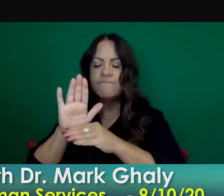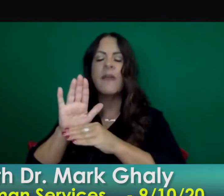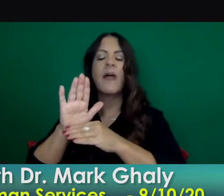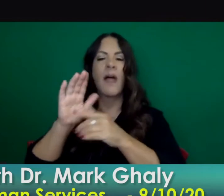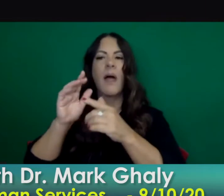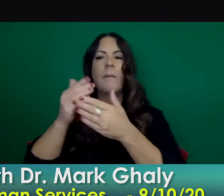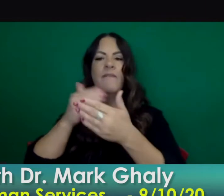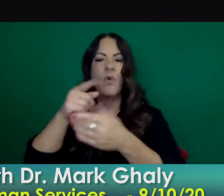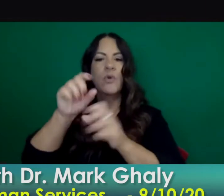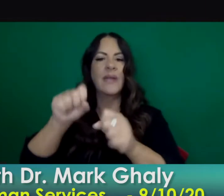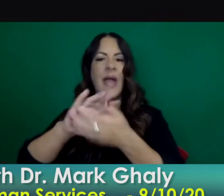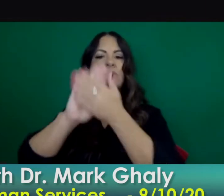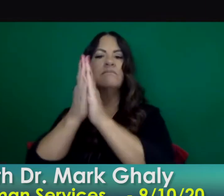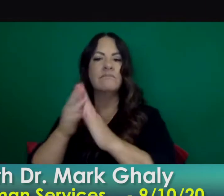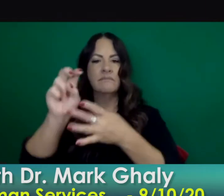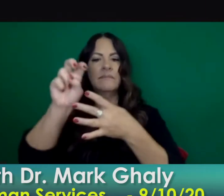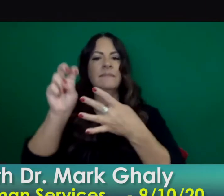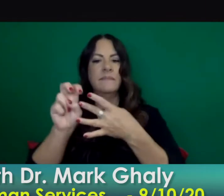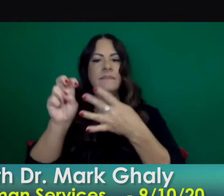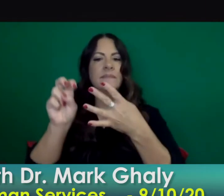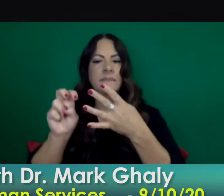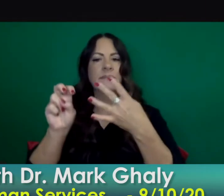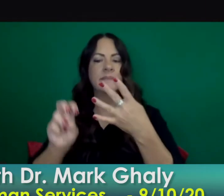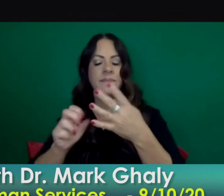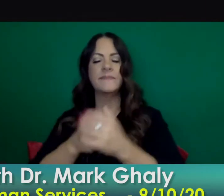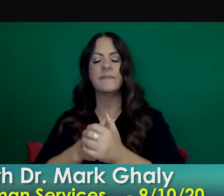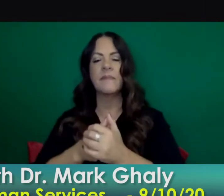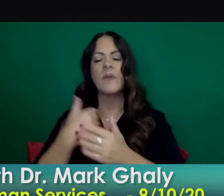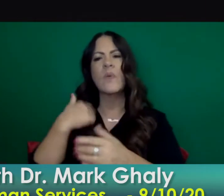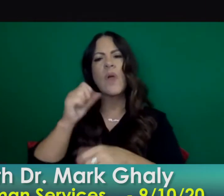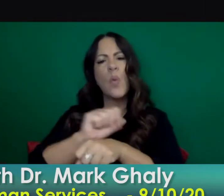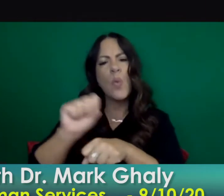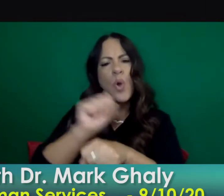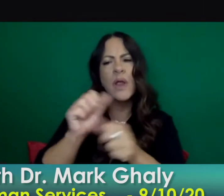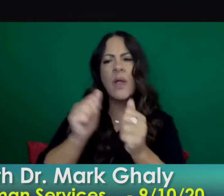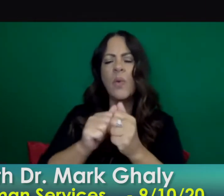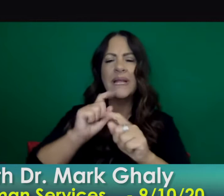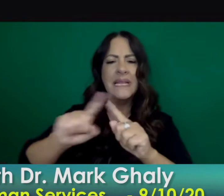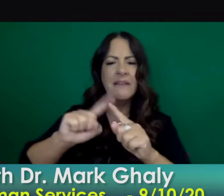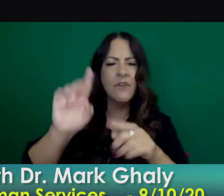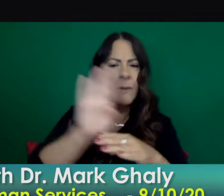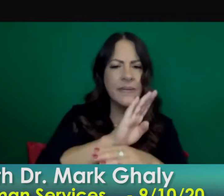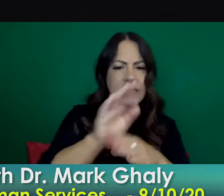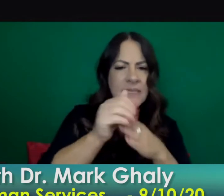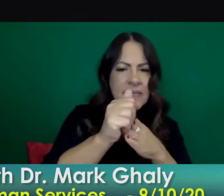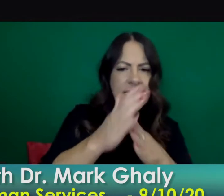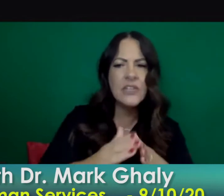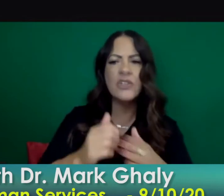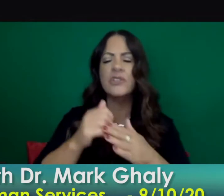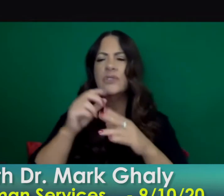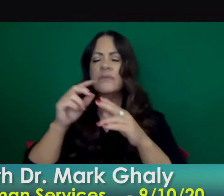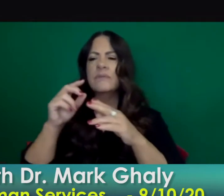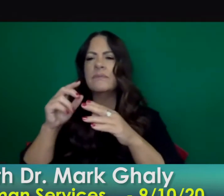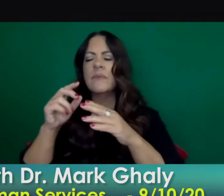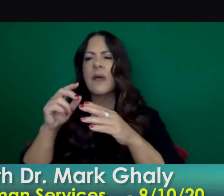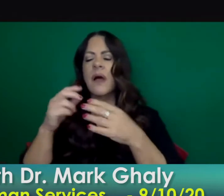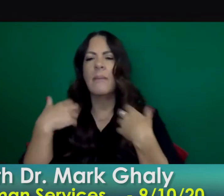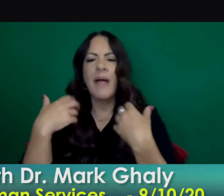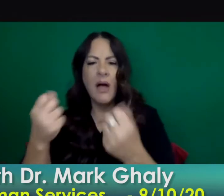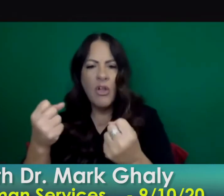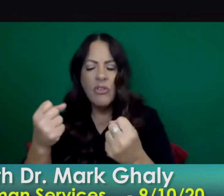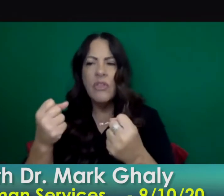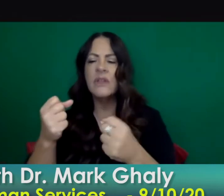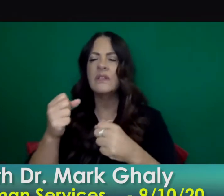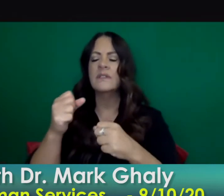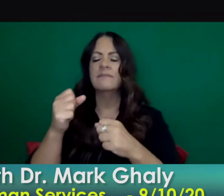leaders with business leaders so i think increasing understanding of how the system works what we really tried to achieve